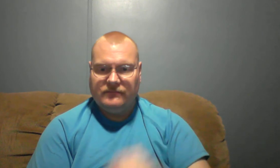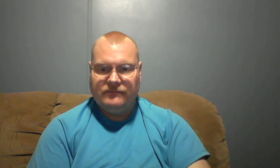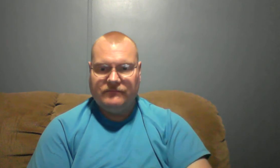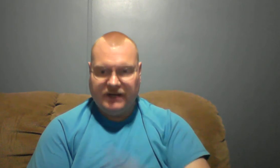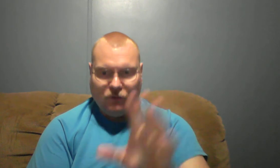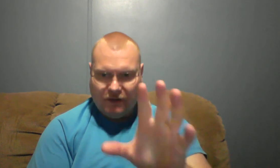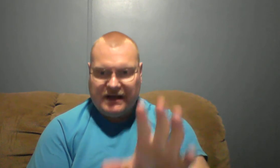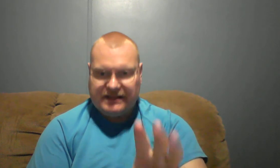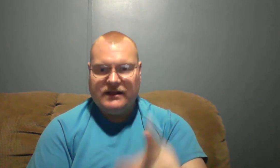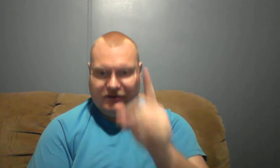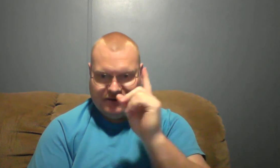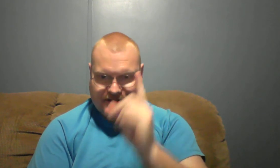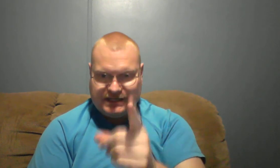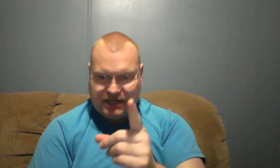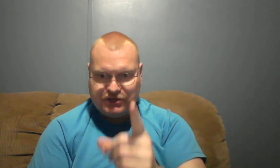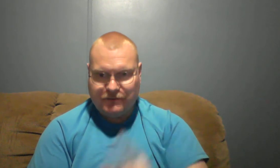but don't worry about there because he's got your back